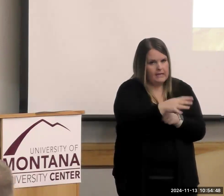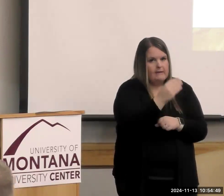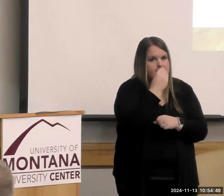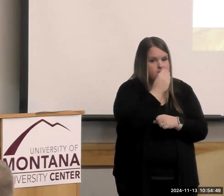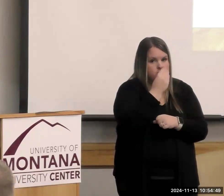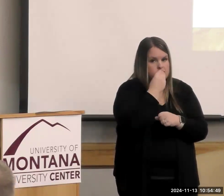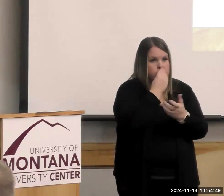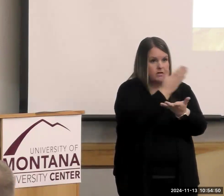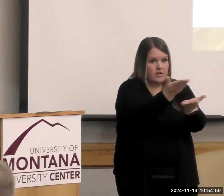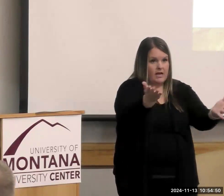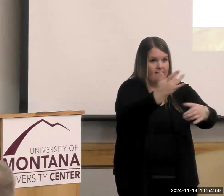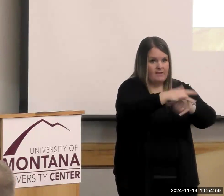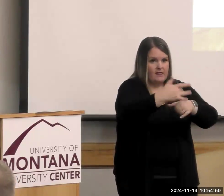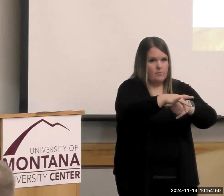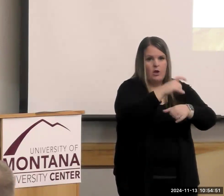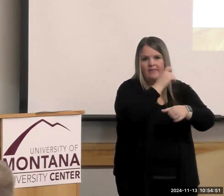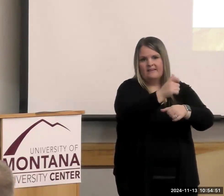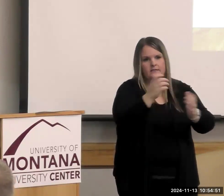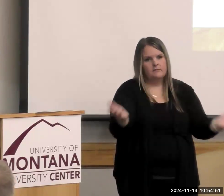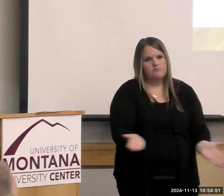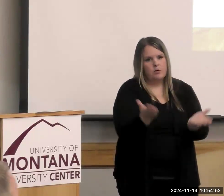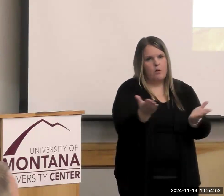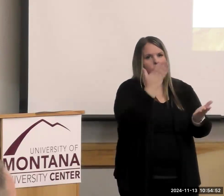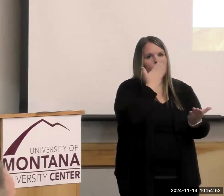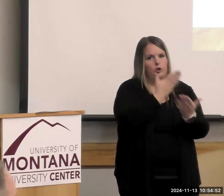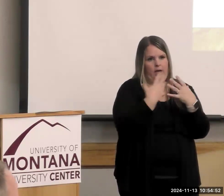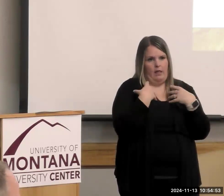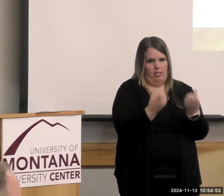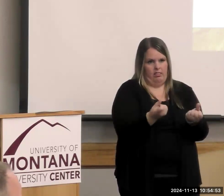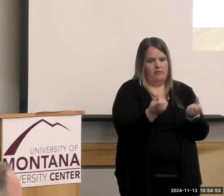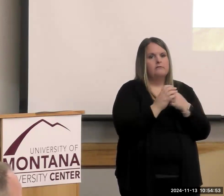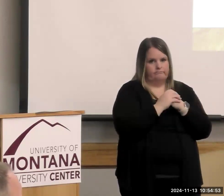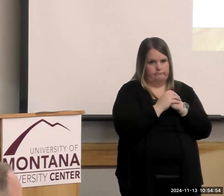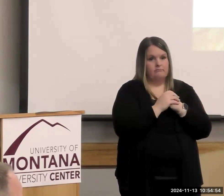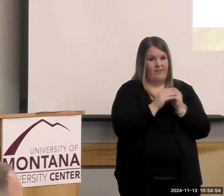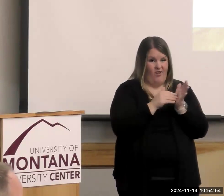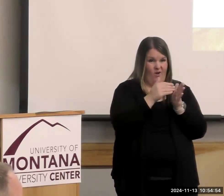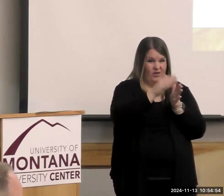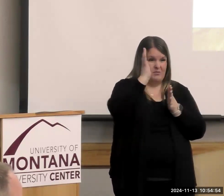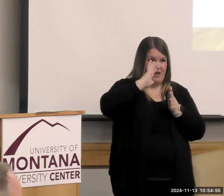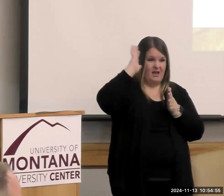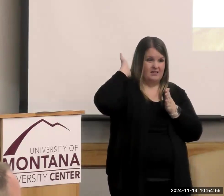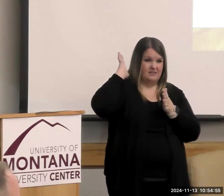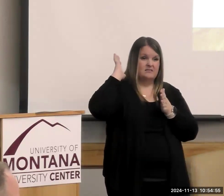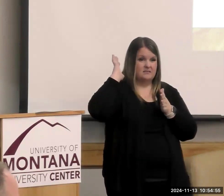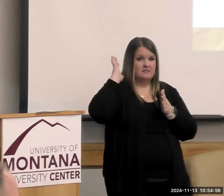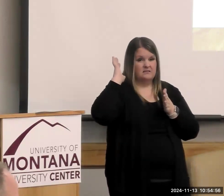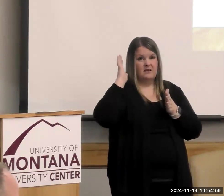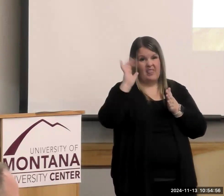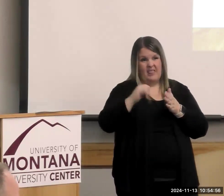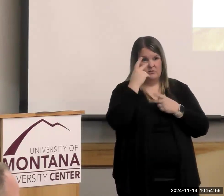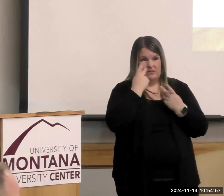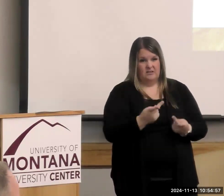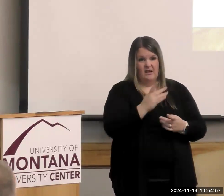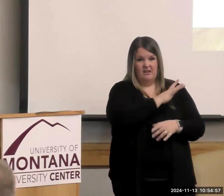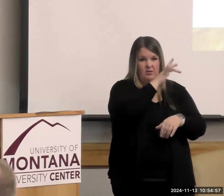out there that doesn't promote health. And oftentimes, at least in the past, that was what you saw when